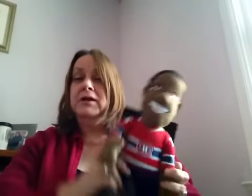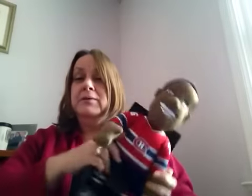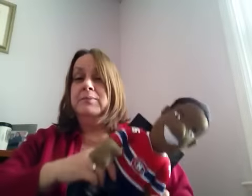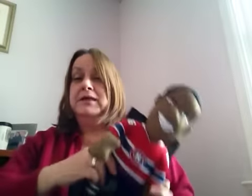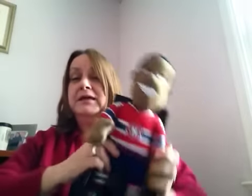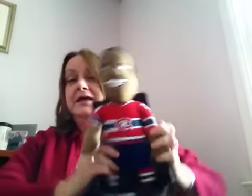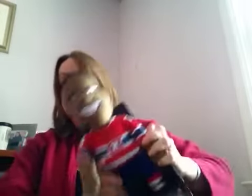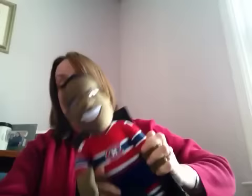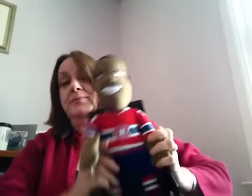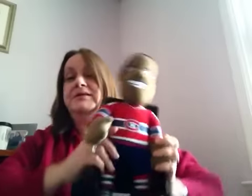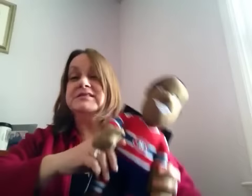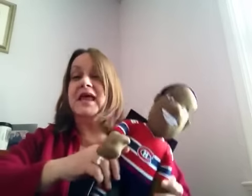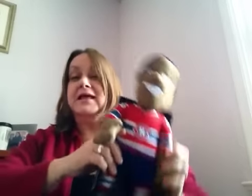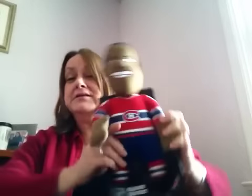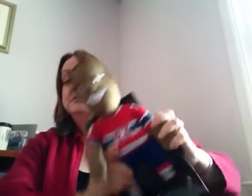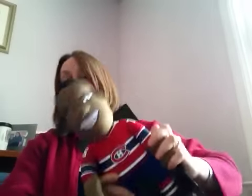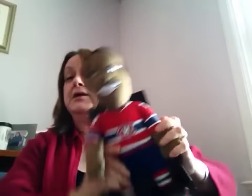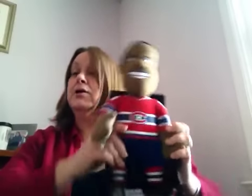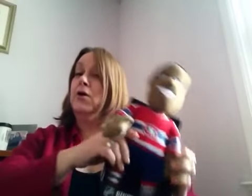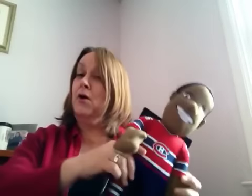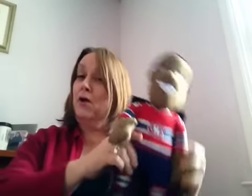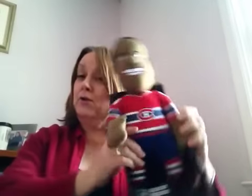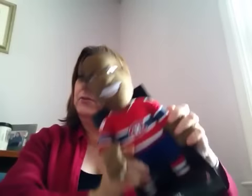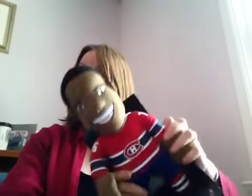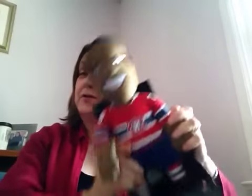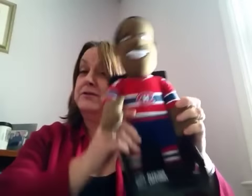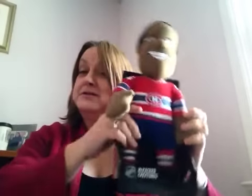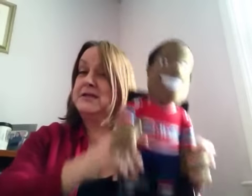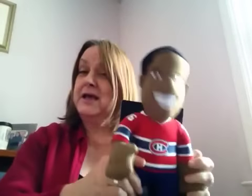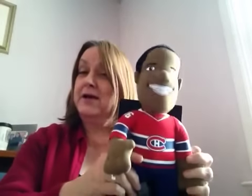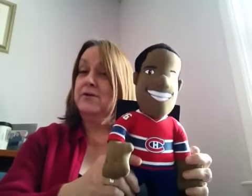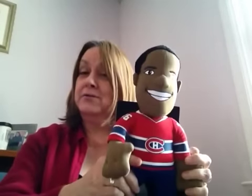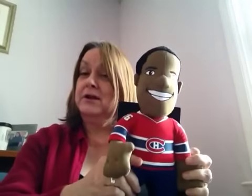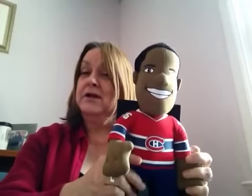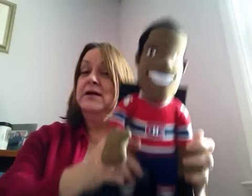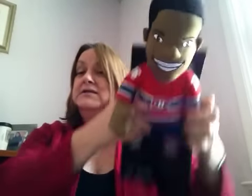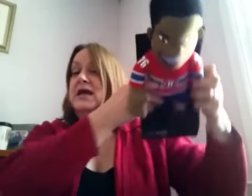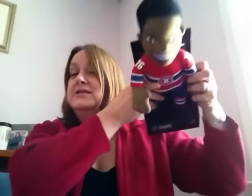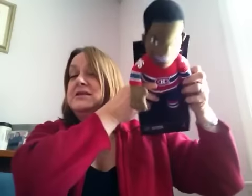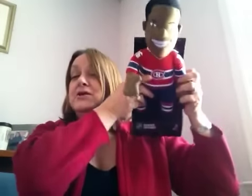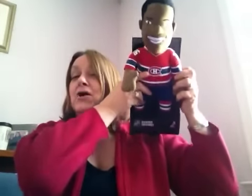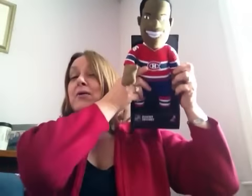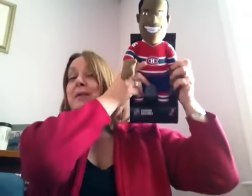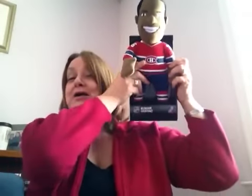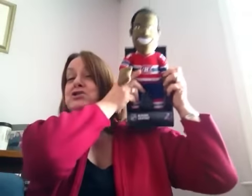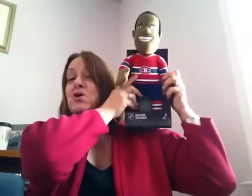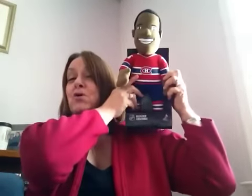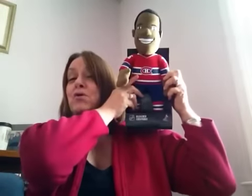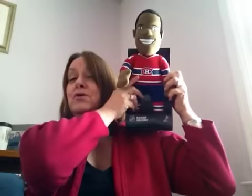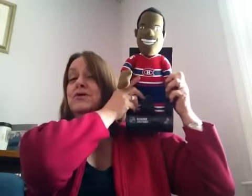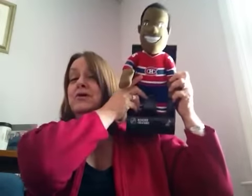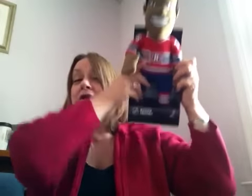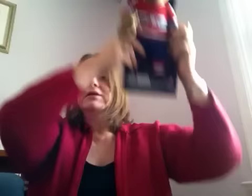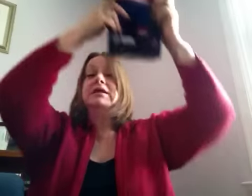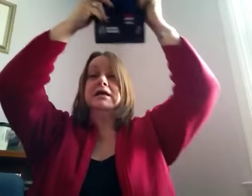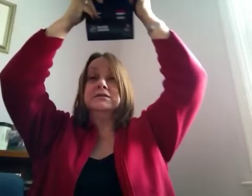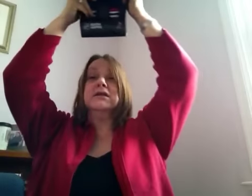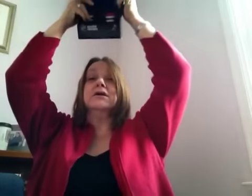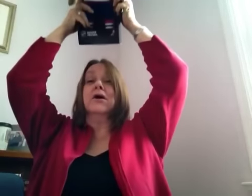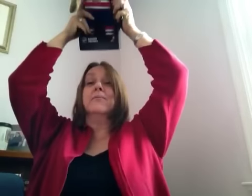P.K. Subbin's dancing all around the town. Dancing on my shoulder, dancing on